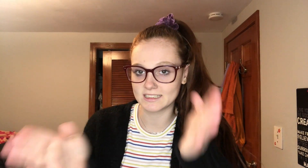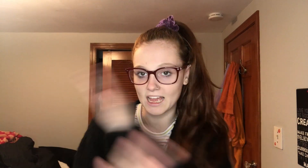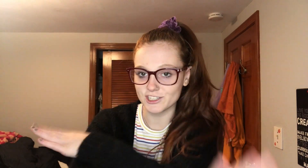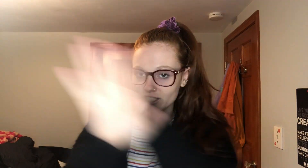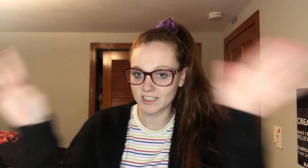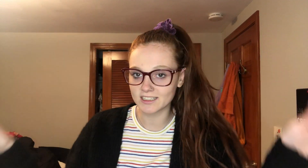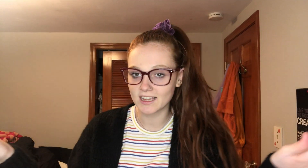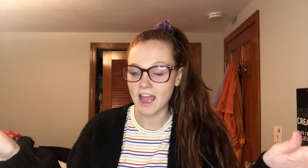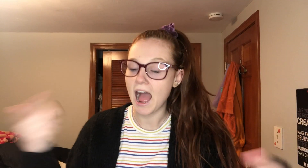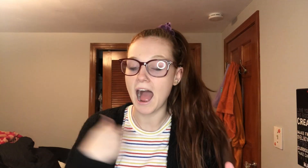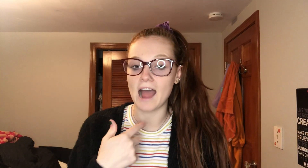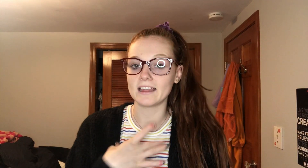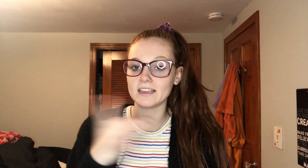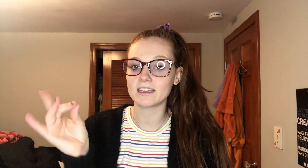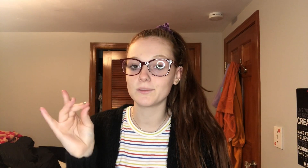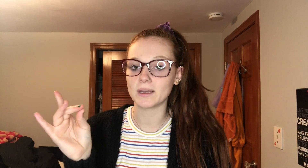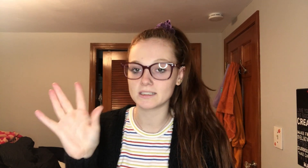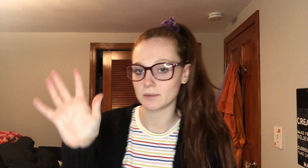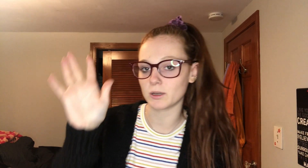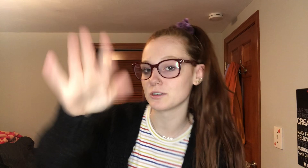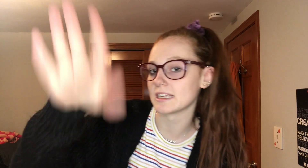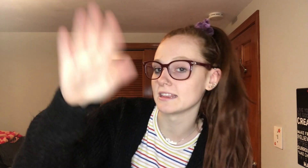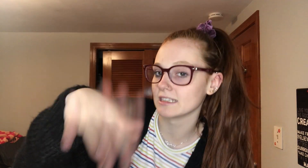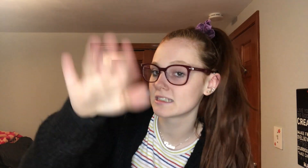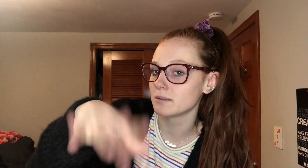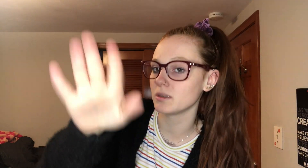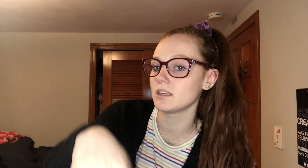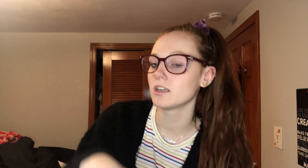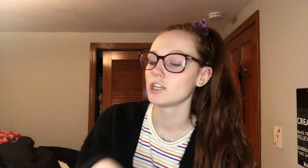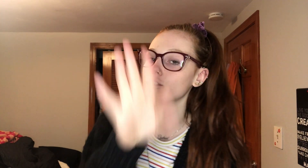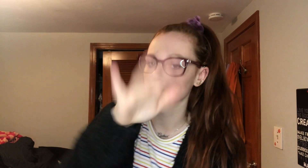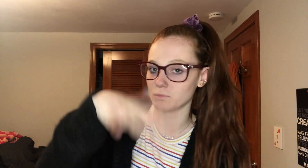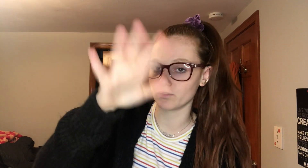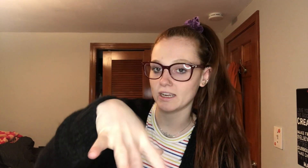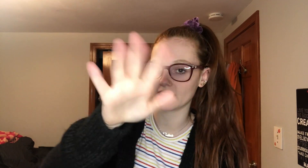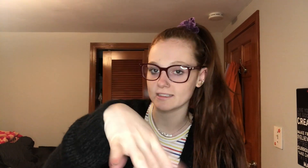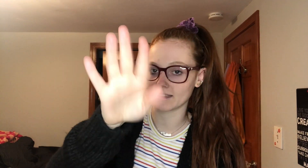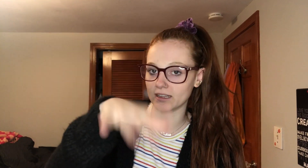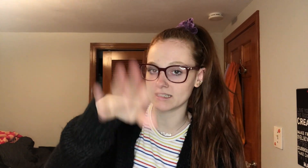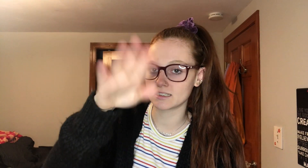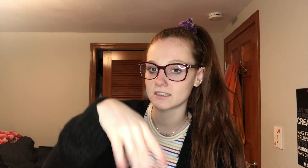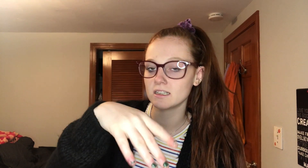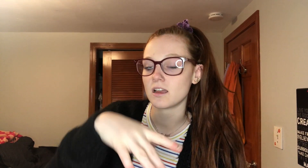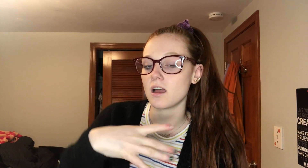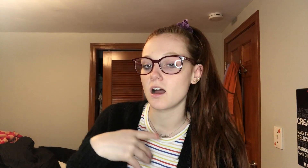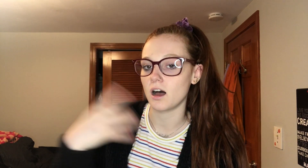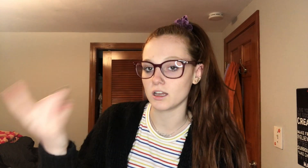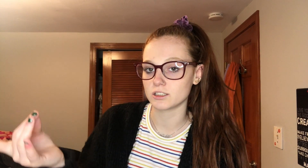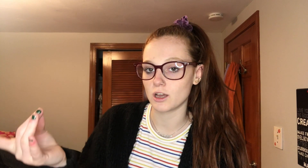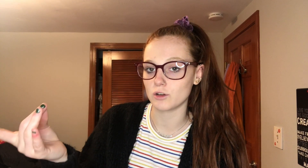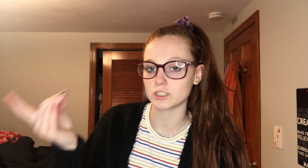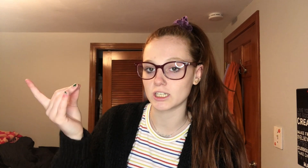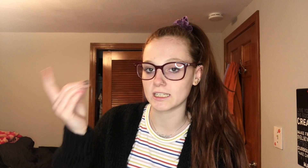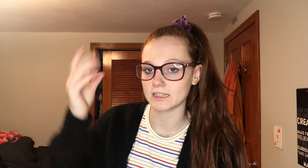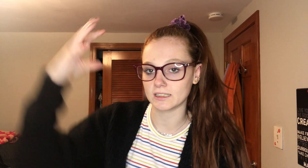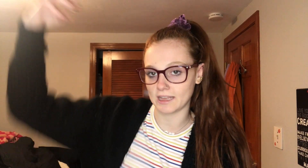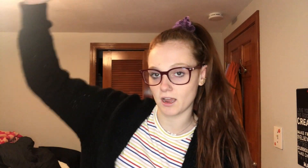attention I like it when someone goes like this to me just move your hands like this also turning the light